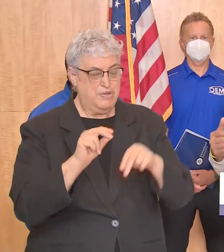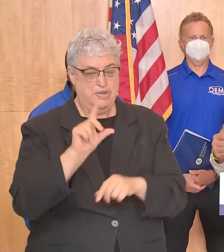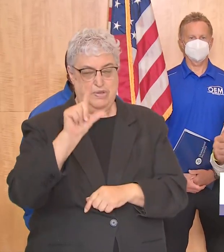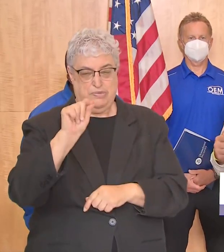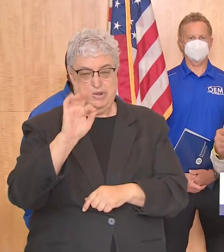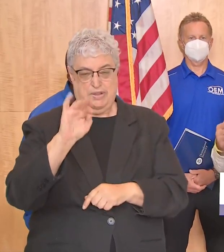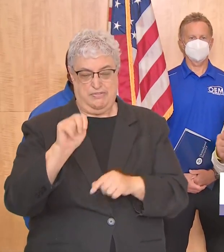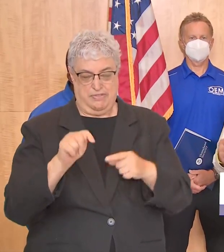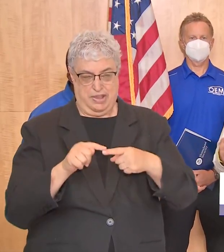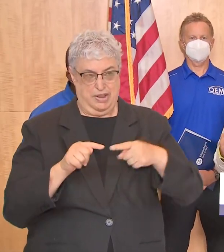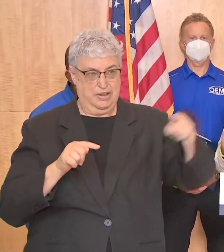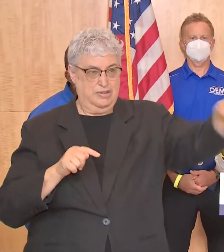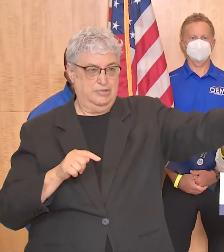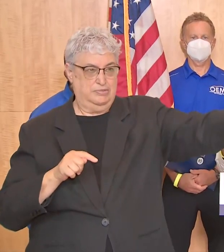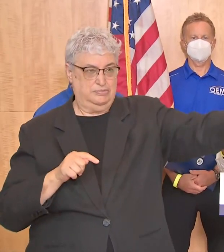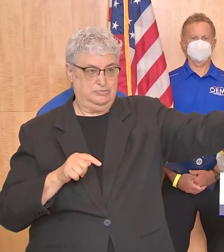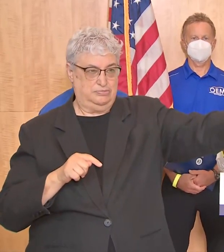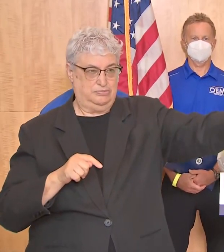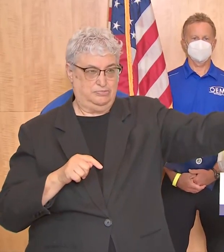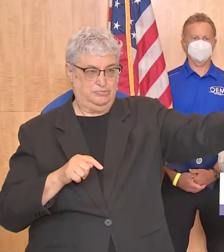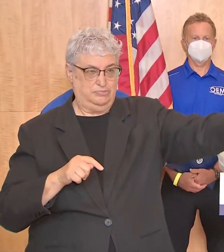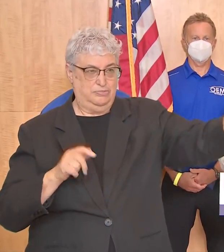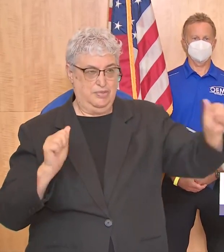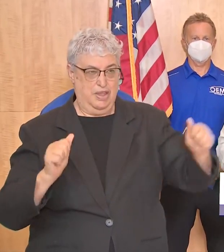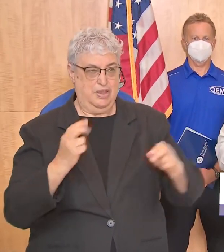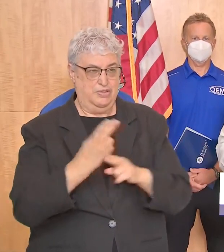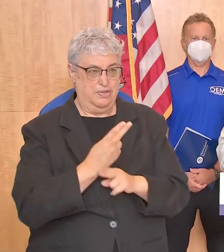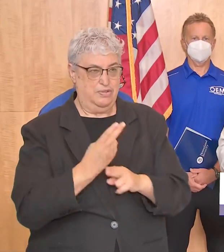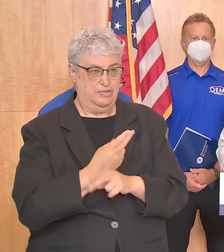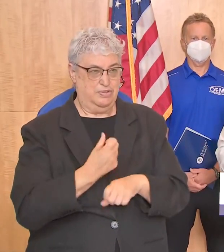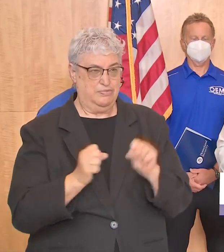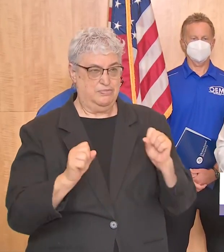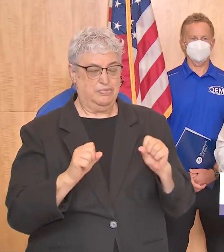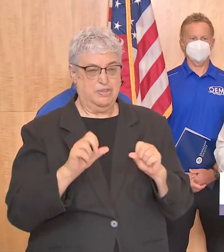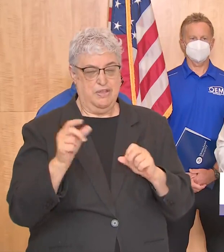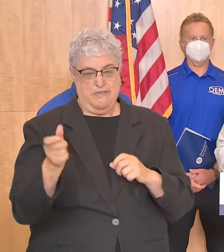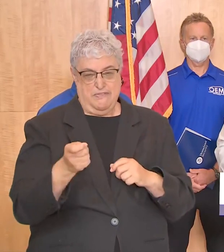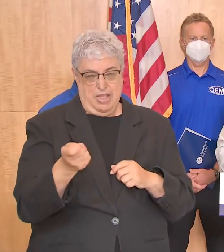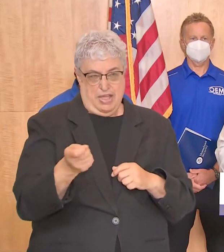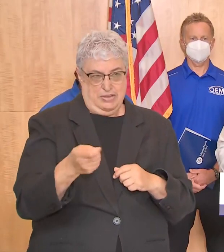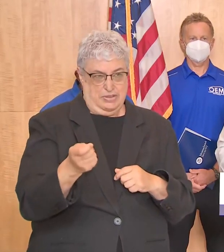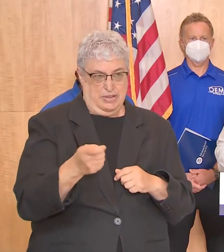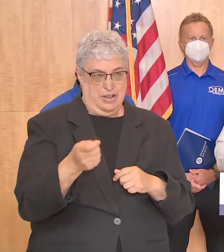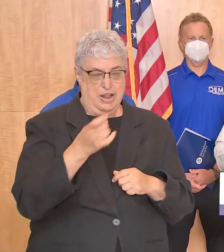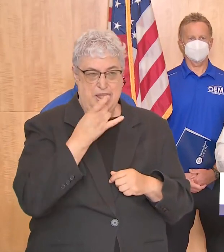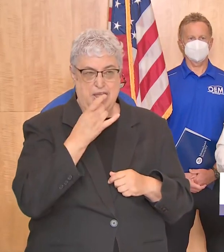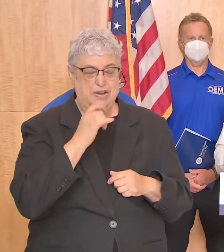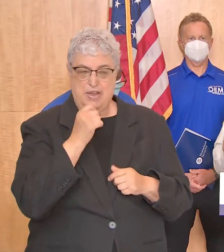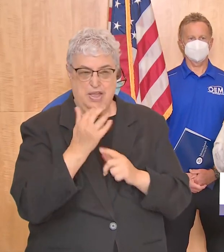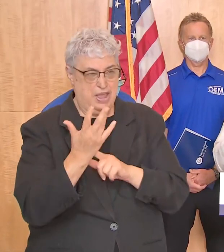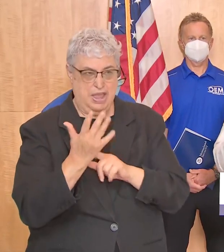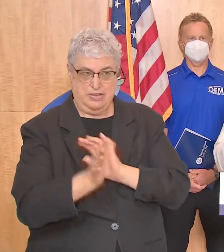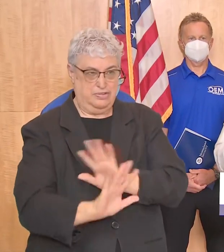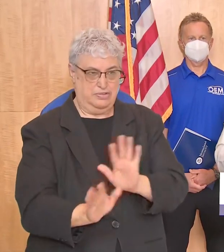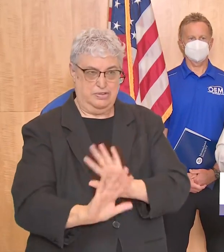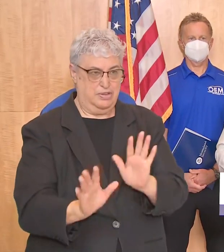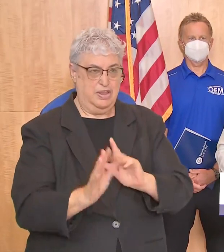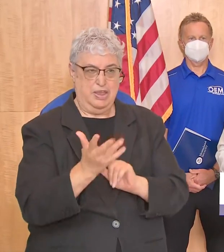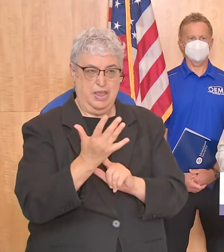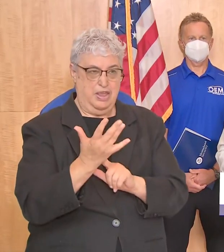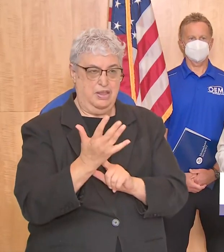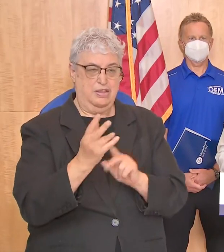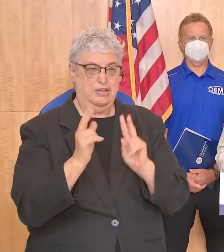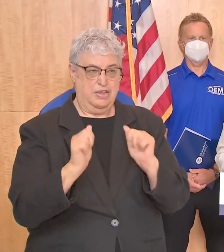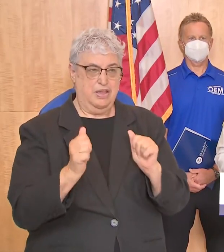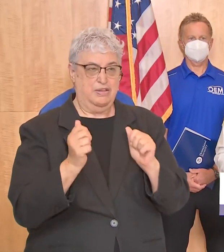least 20 feet from your home to be used safely use flashlights and battery operated lights instead of candles again candles